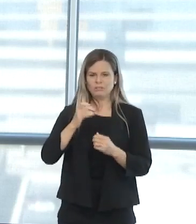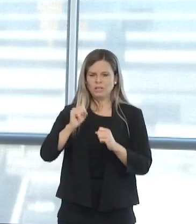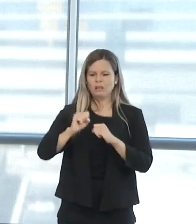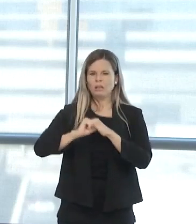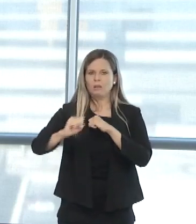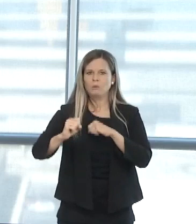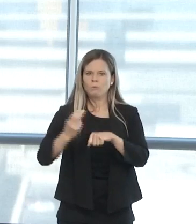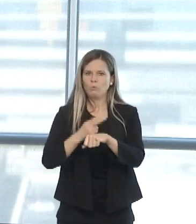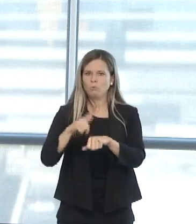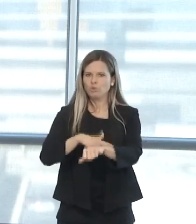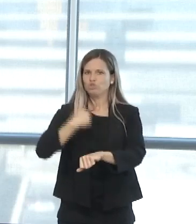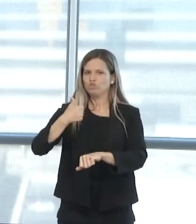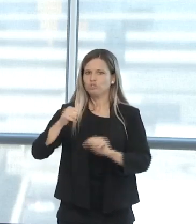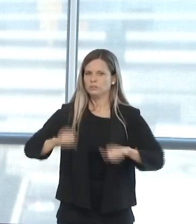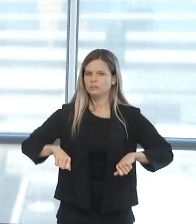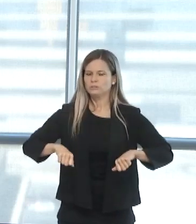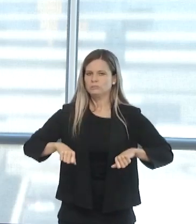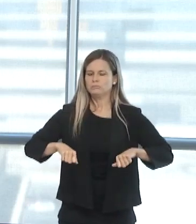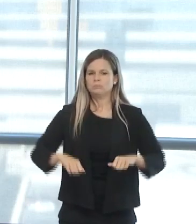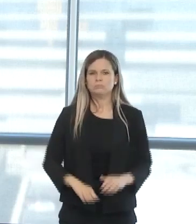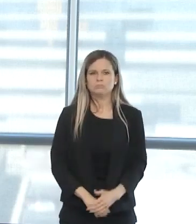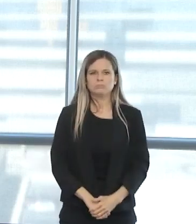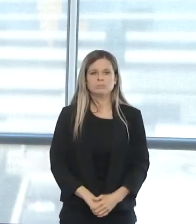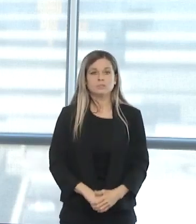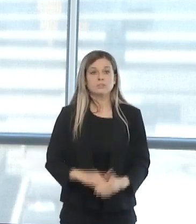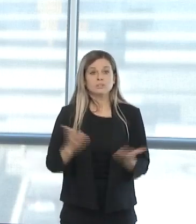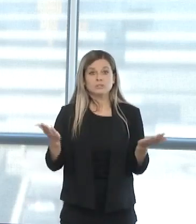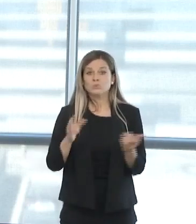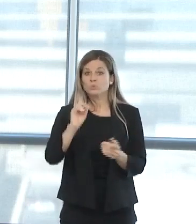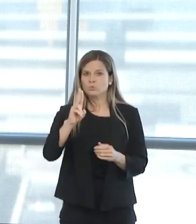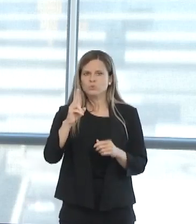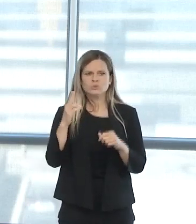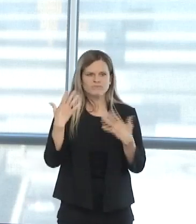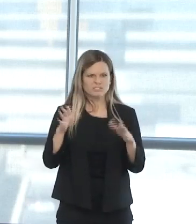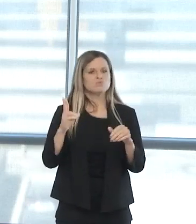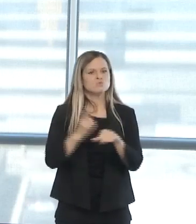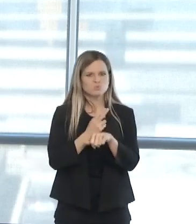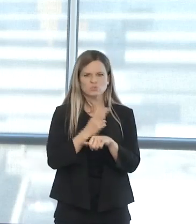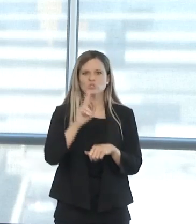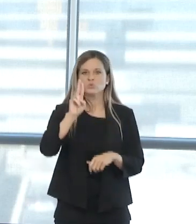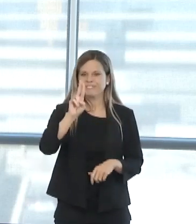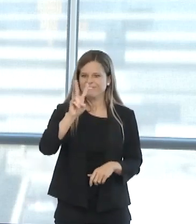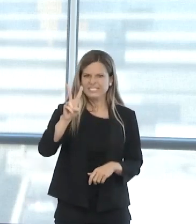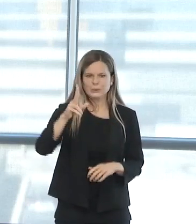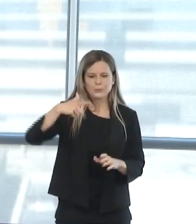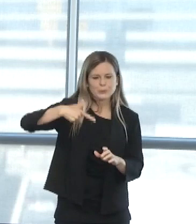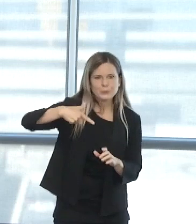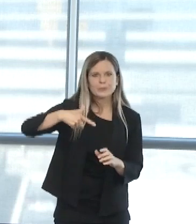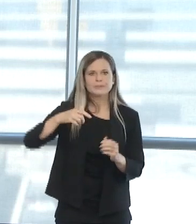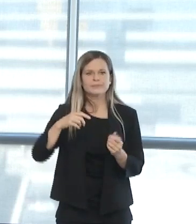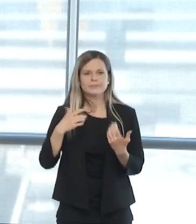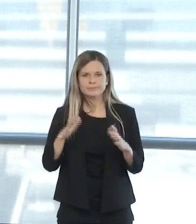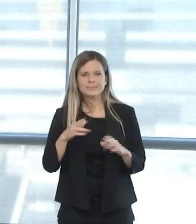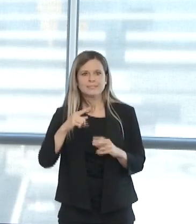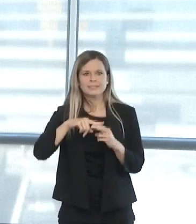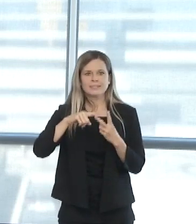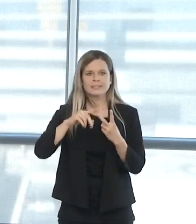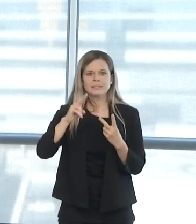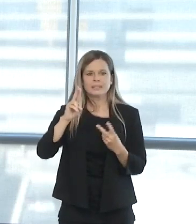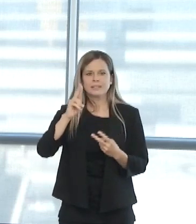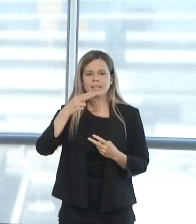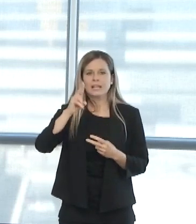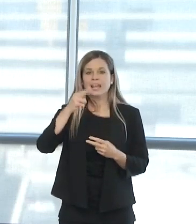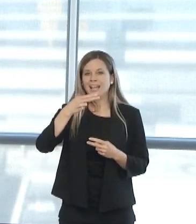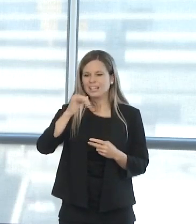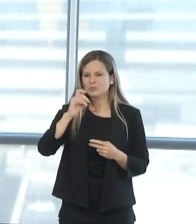OU are already using ultraviolet and hydrogen peroxide processes to sterilize masks to extend that